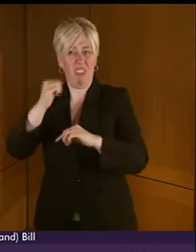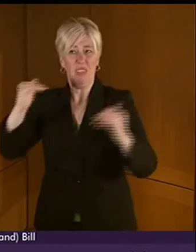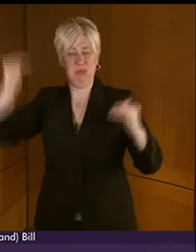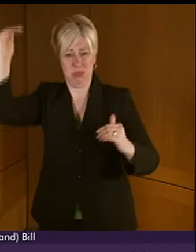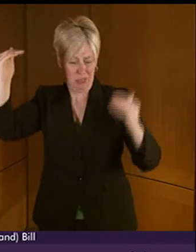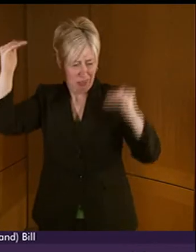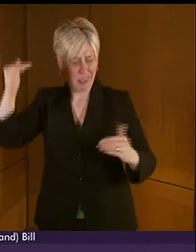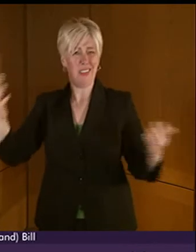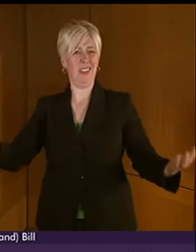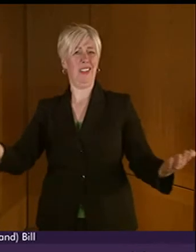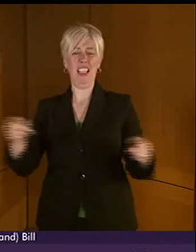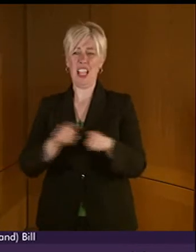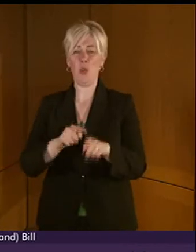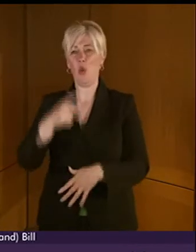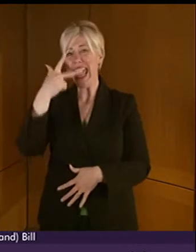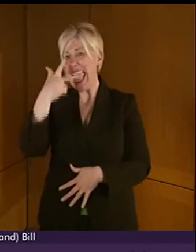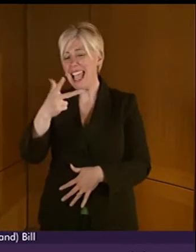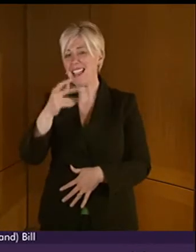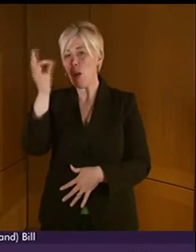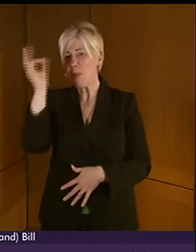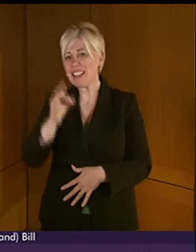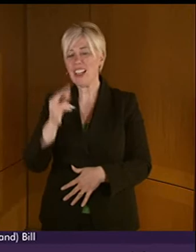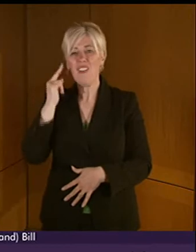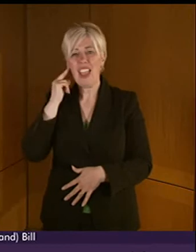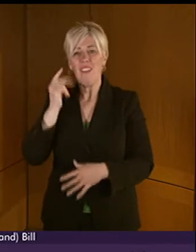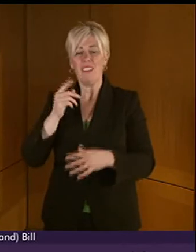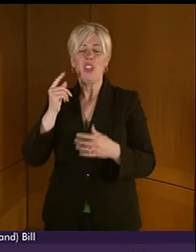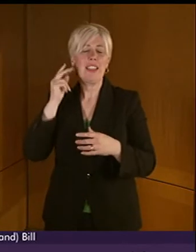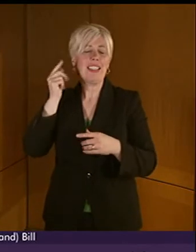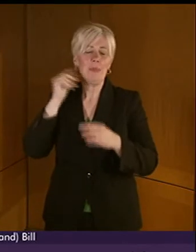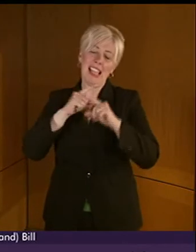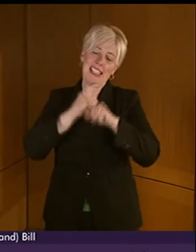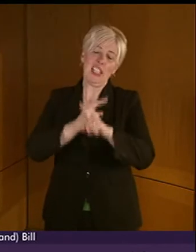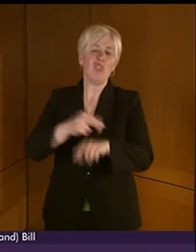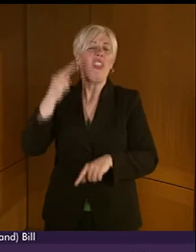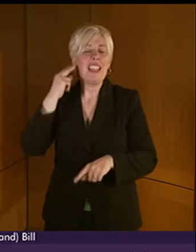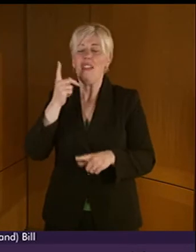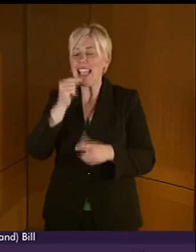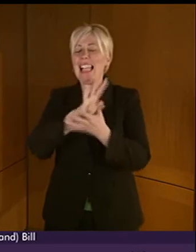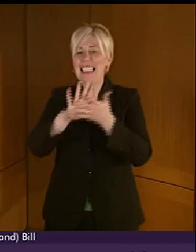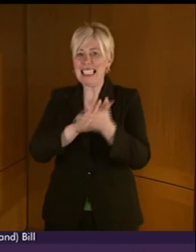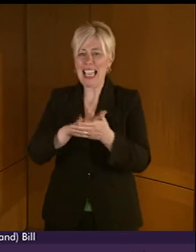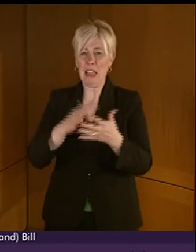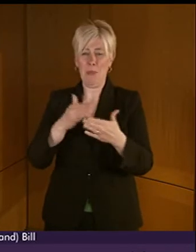% of teachers knowing how to sign which is a huge barrier for people in mainstream education.